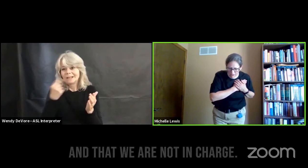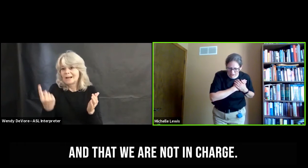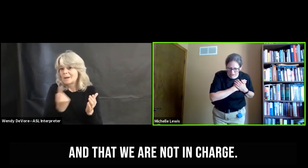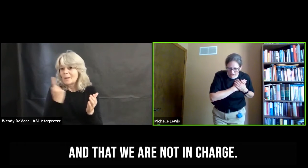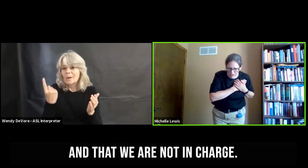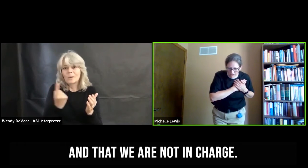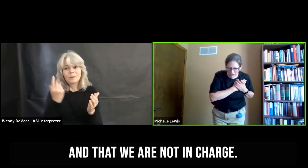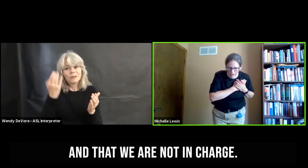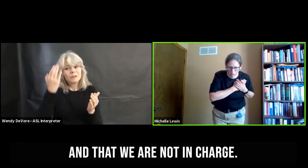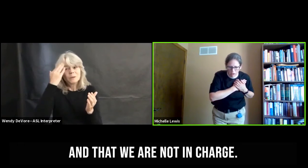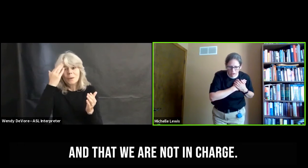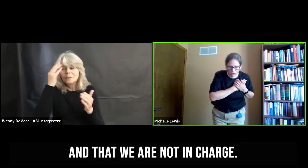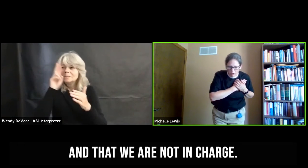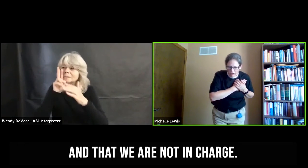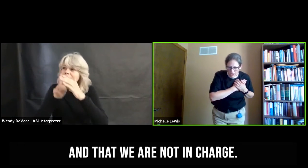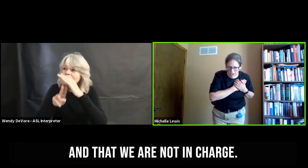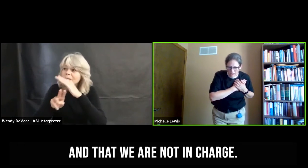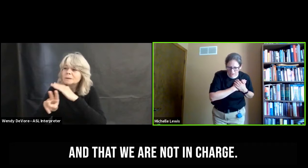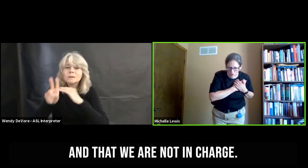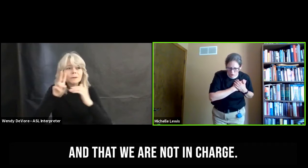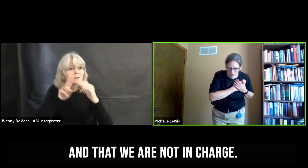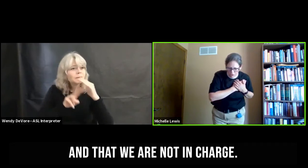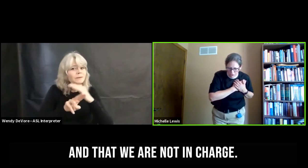and that we are not in charge